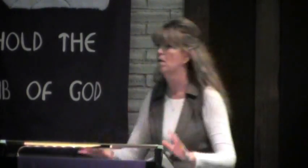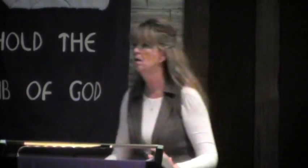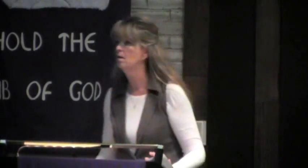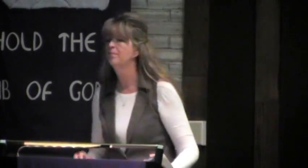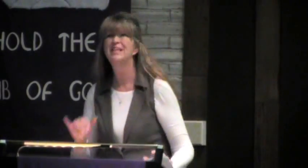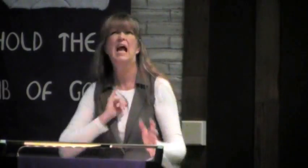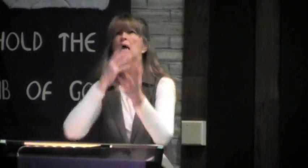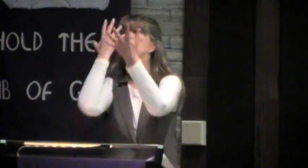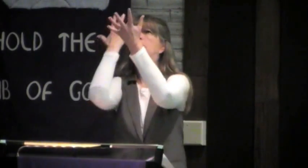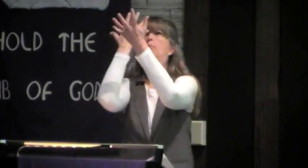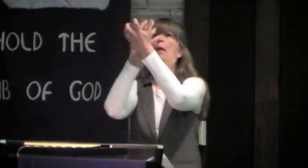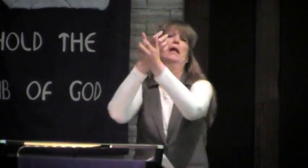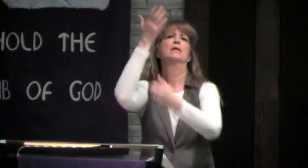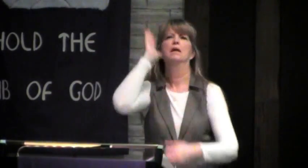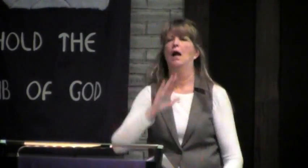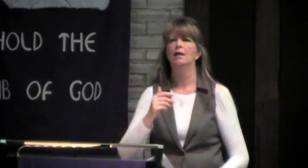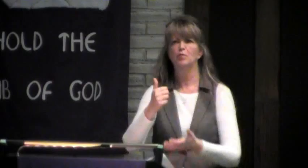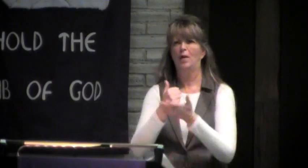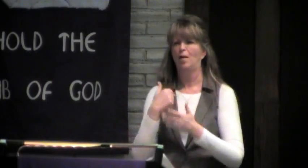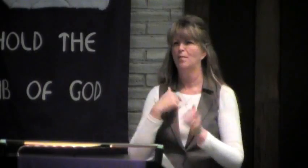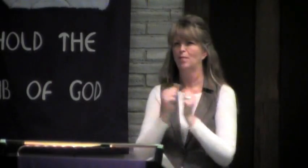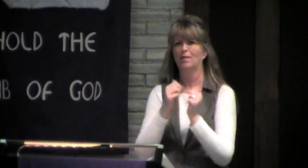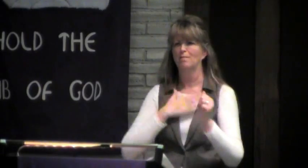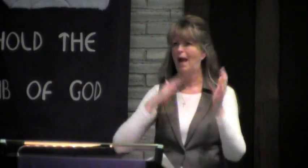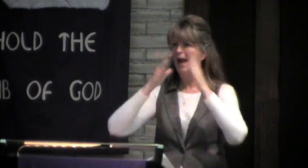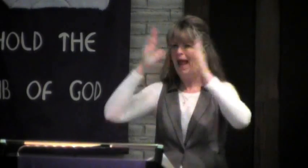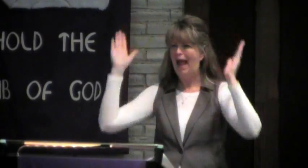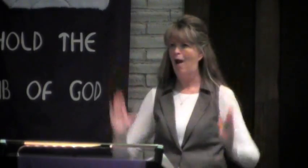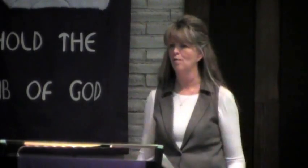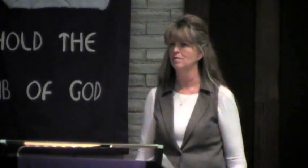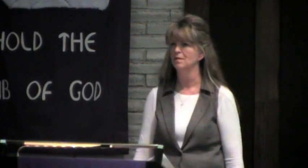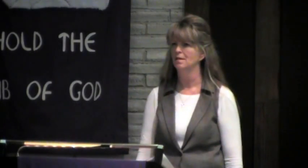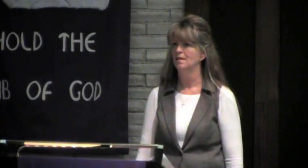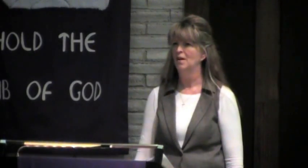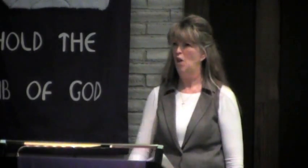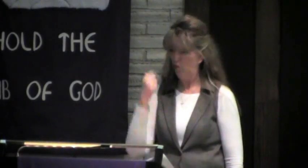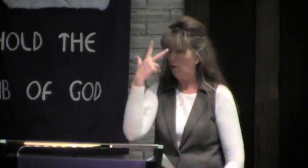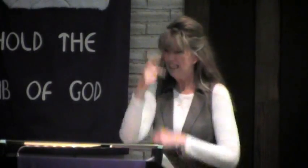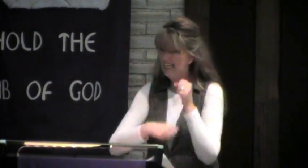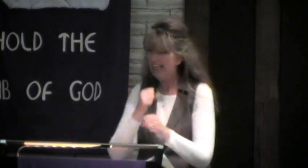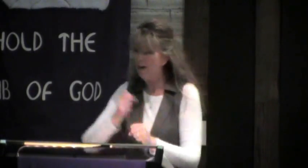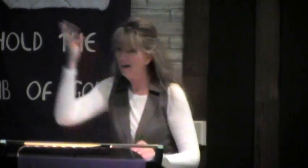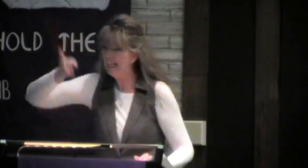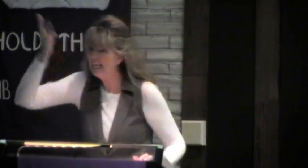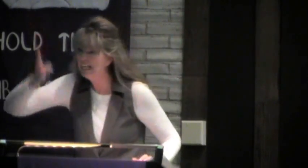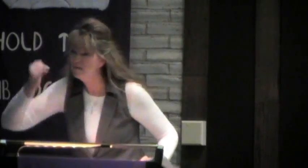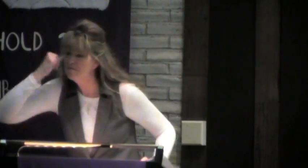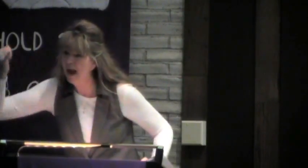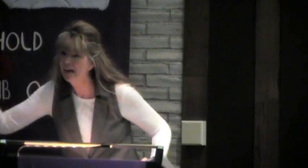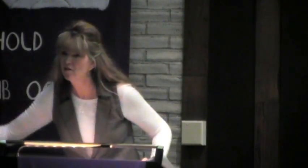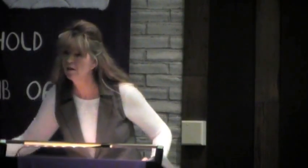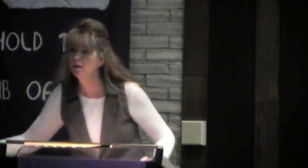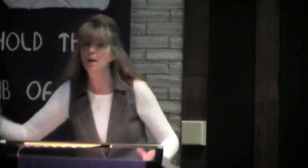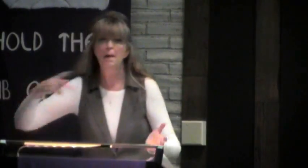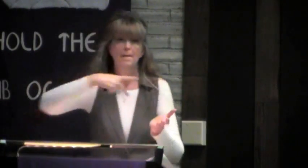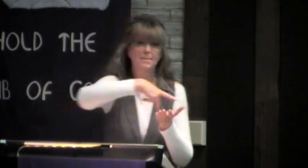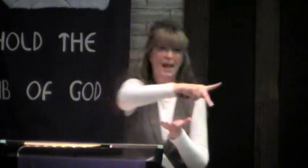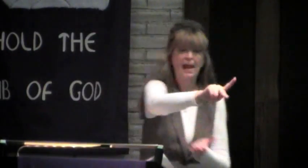And it was horrible. I begged for God to help me with my house. For 13 years of leaking. Can you imagine